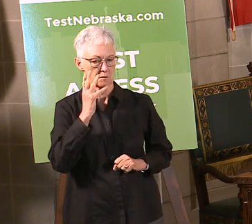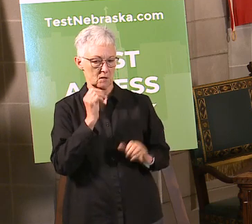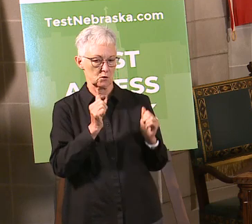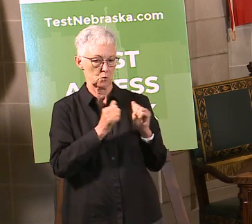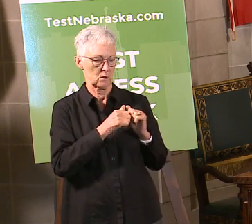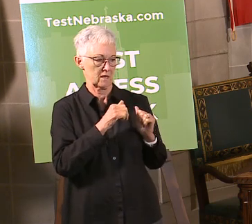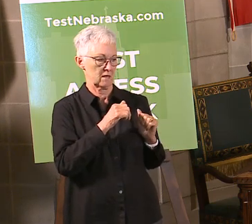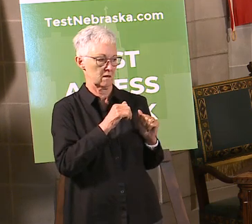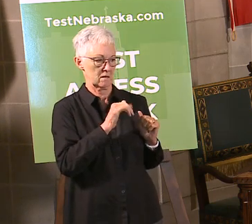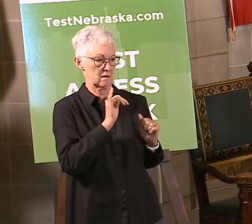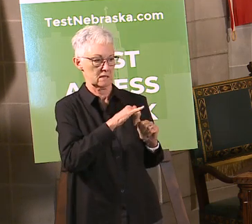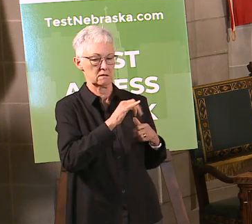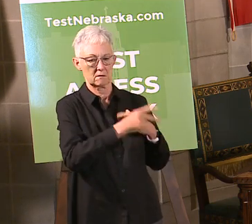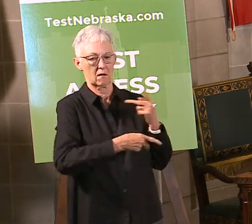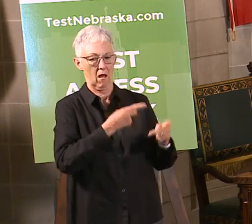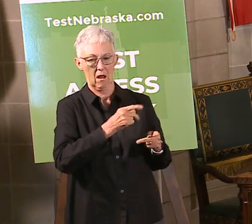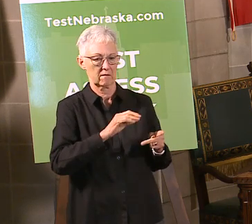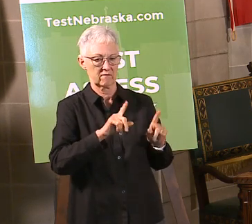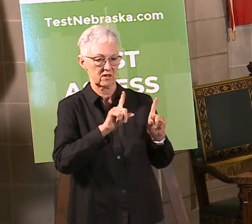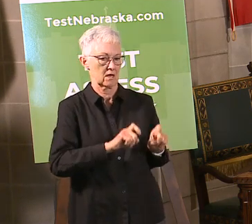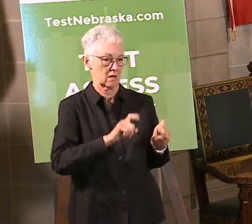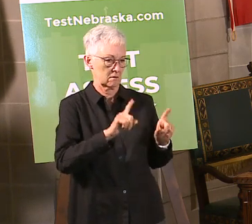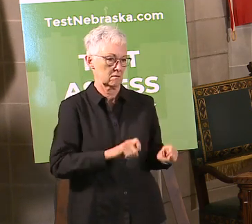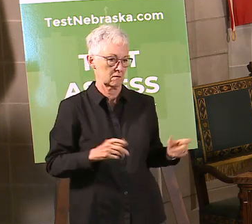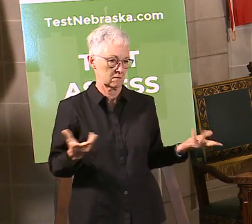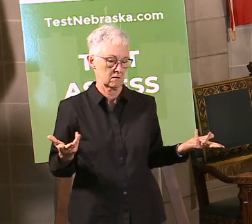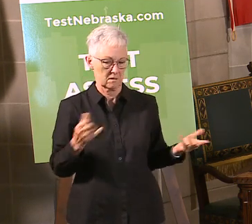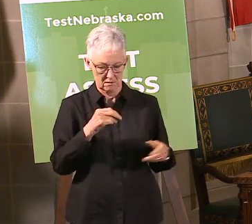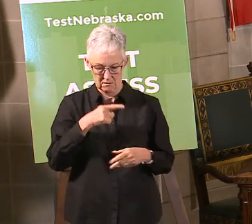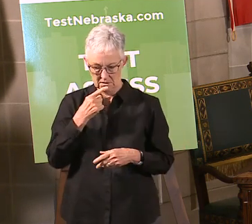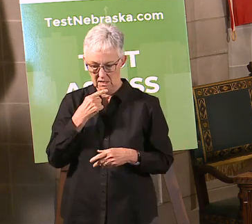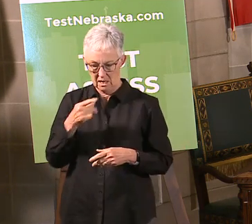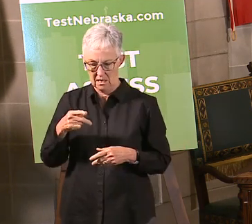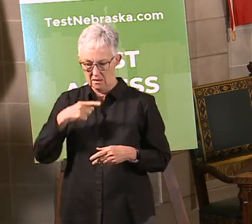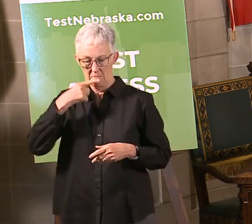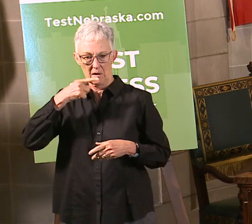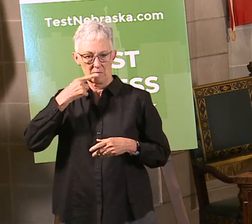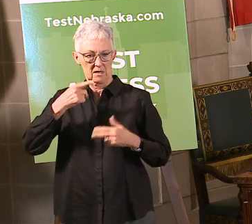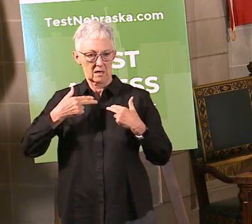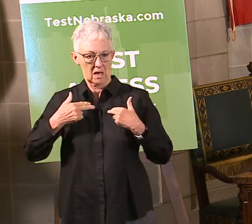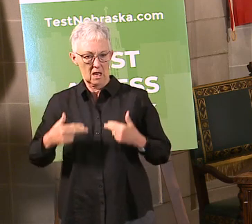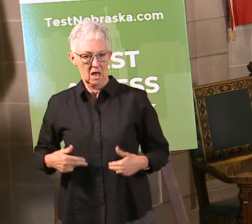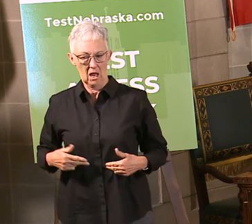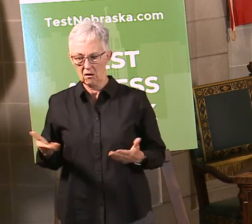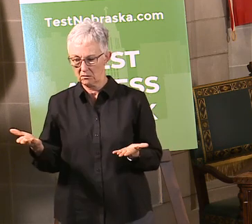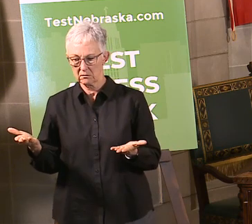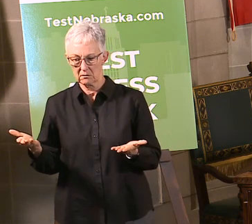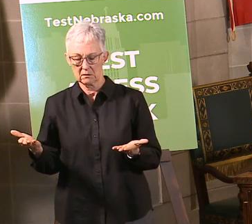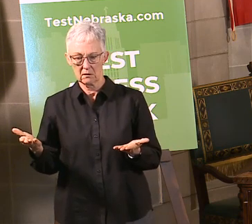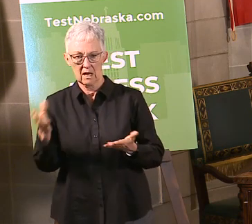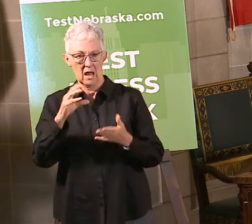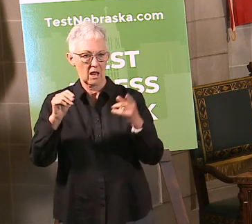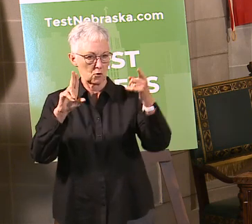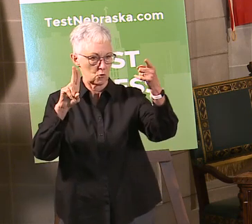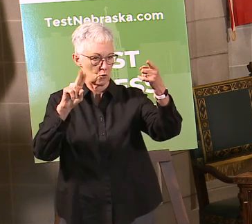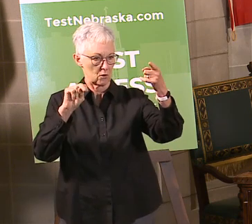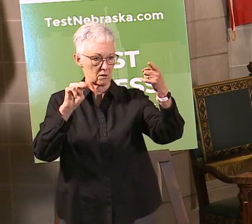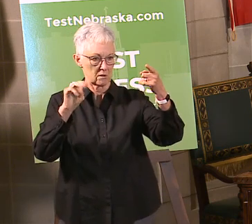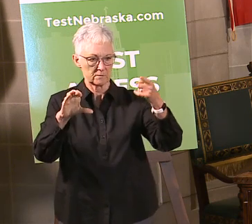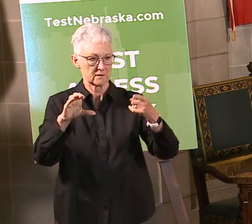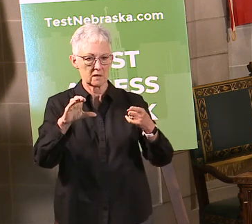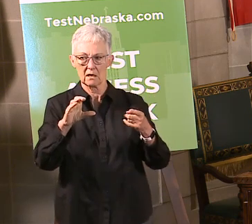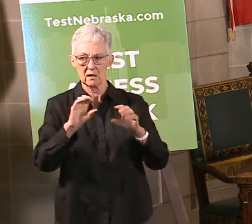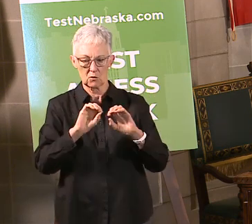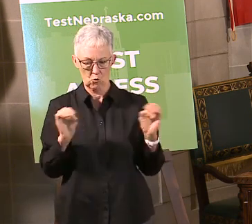the fact that they say public health entities, including UNMC, were not consulted prior to entering into this